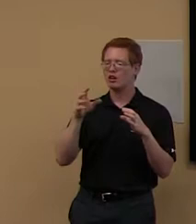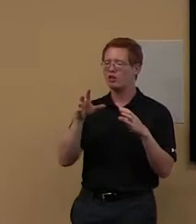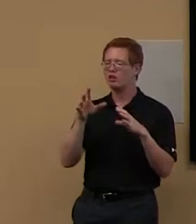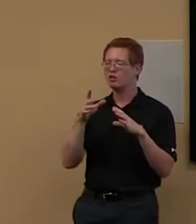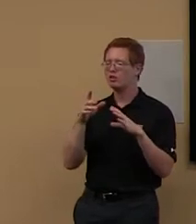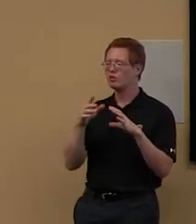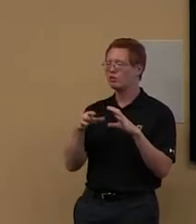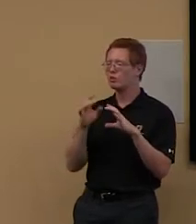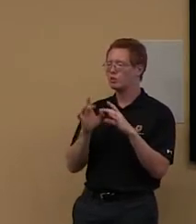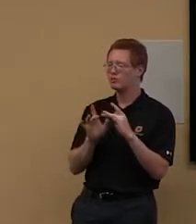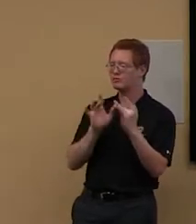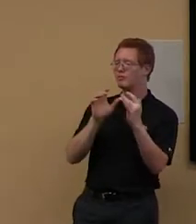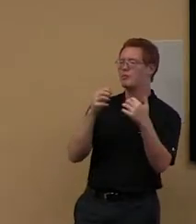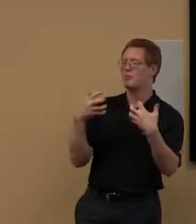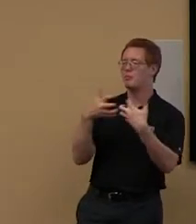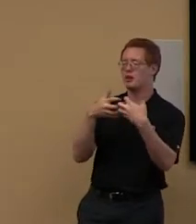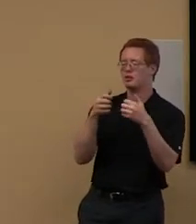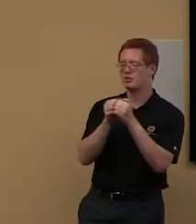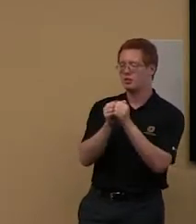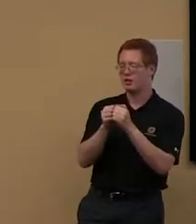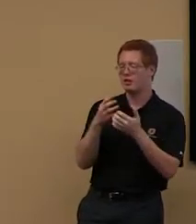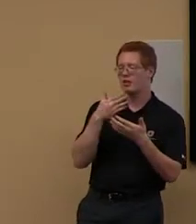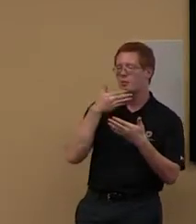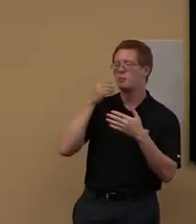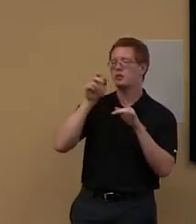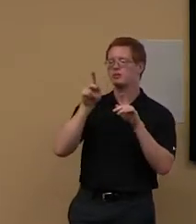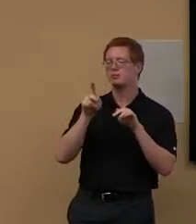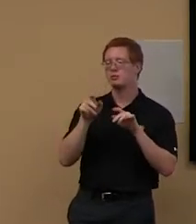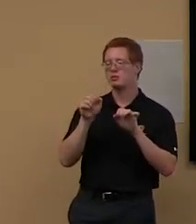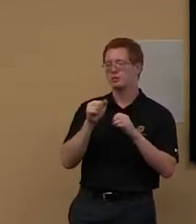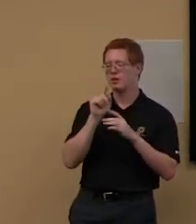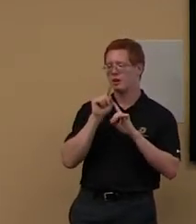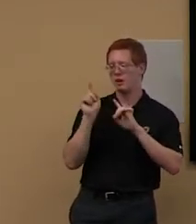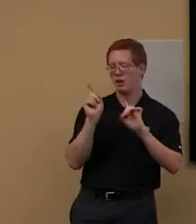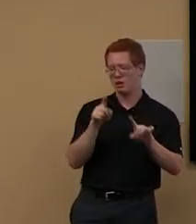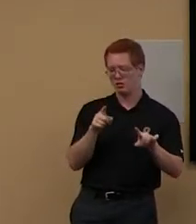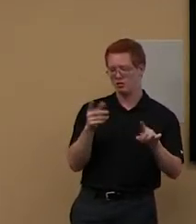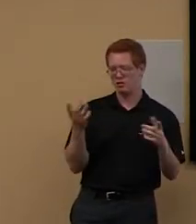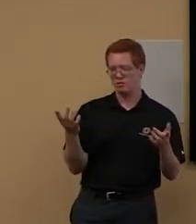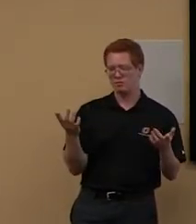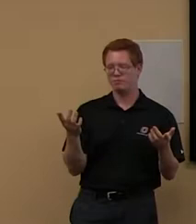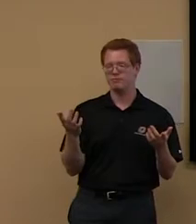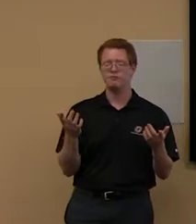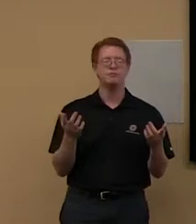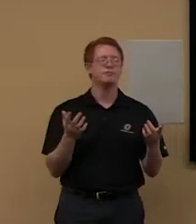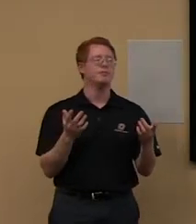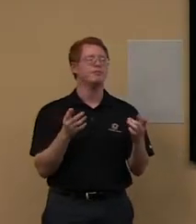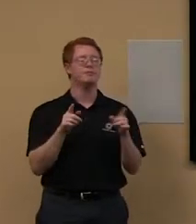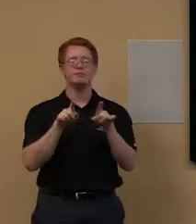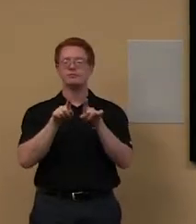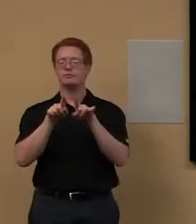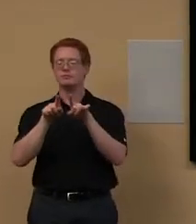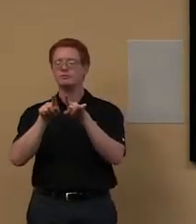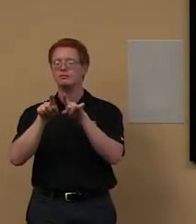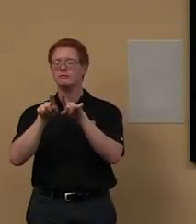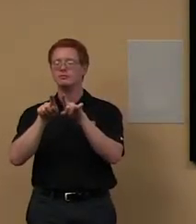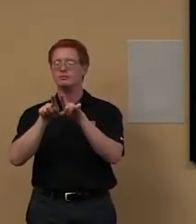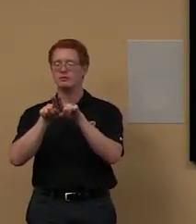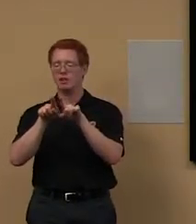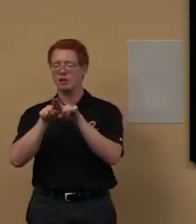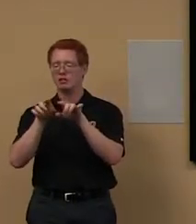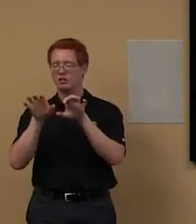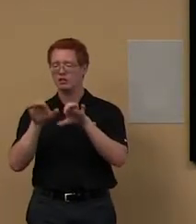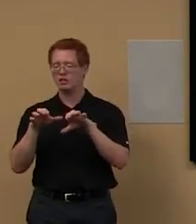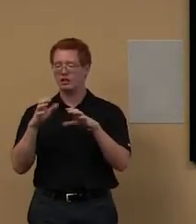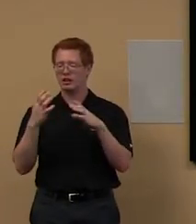of us if it's a specific, you know, subject specific research question. Um, you can, um, chat